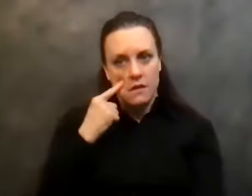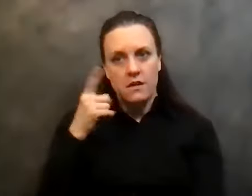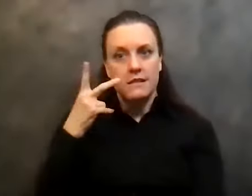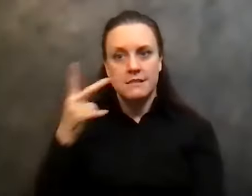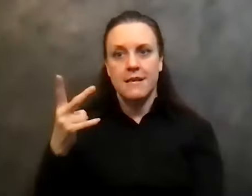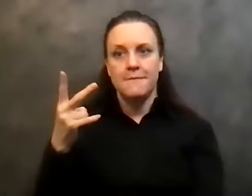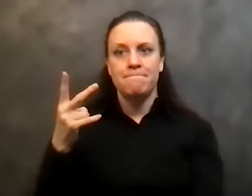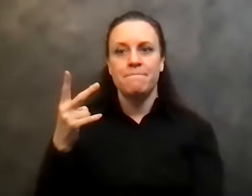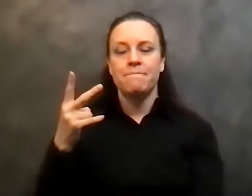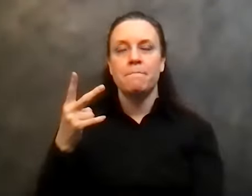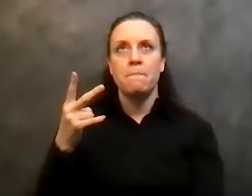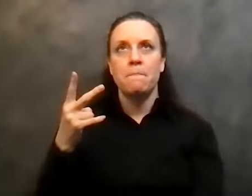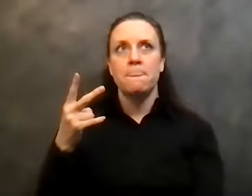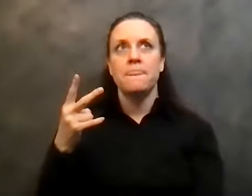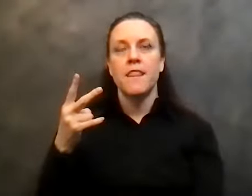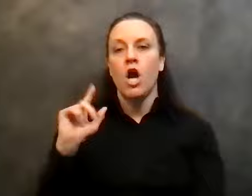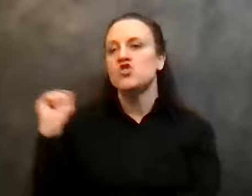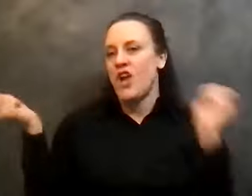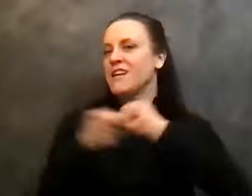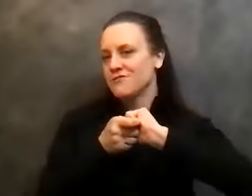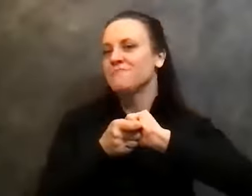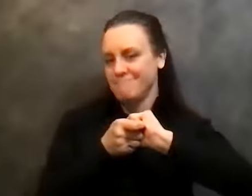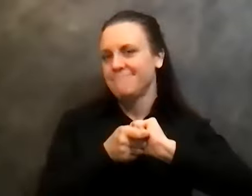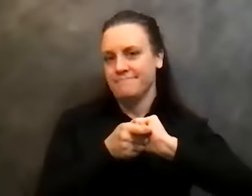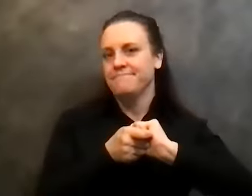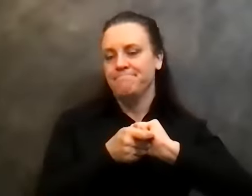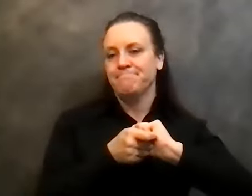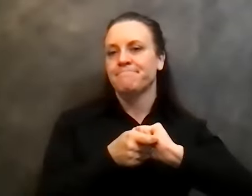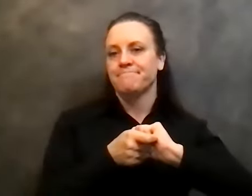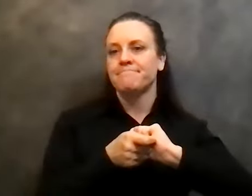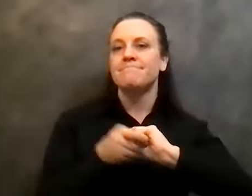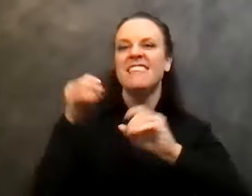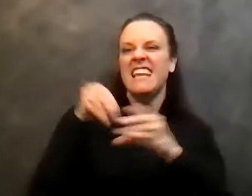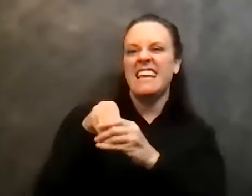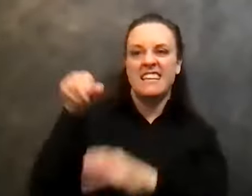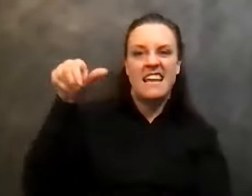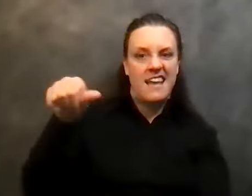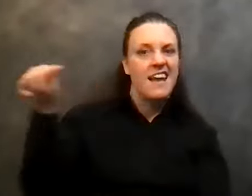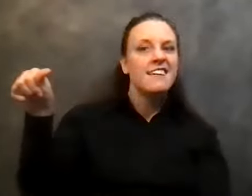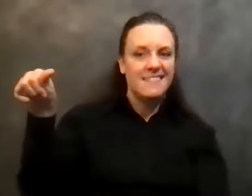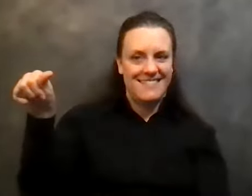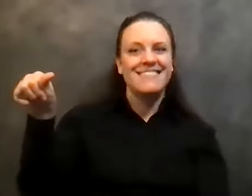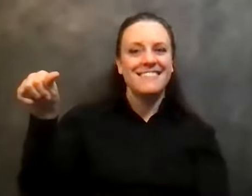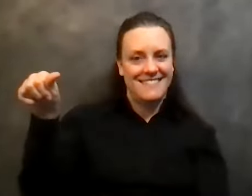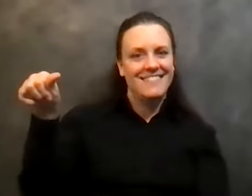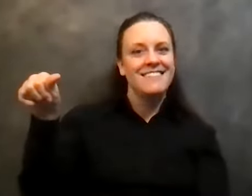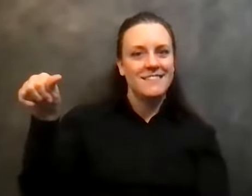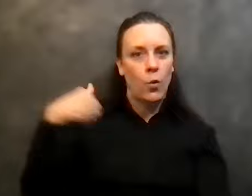see a big change in Alcoholics Anonymous. We, we see, uh, we see movement forward,